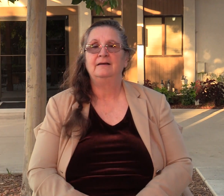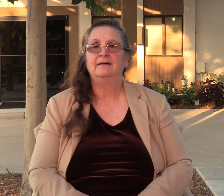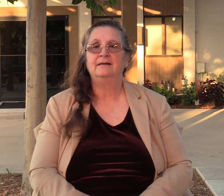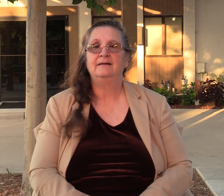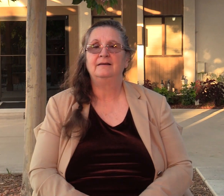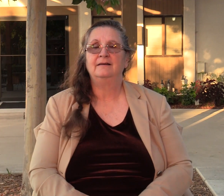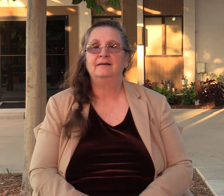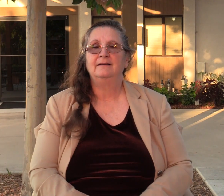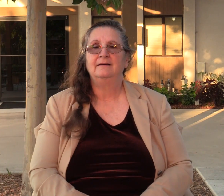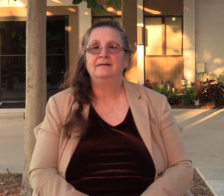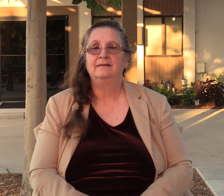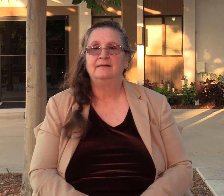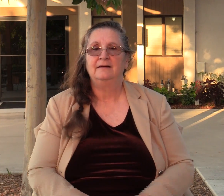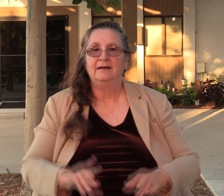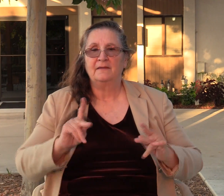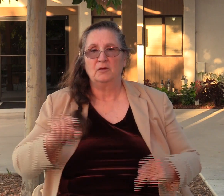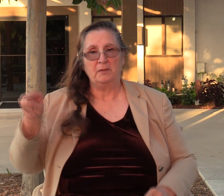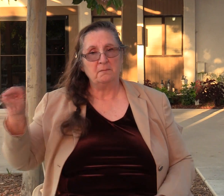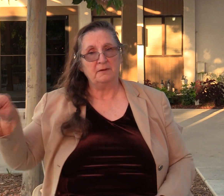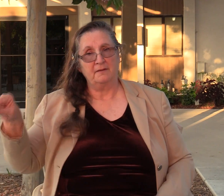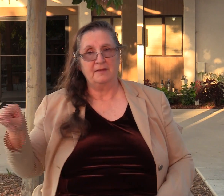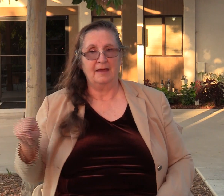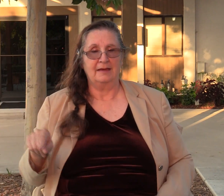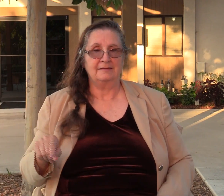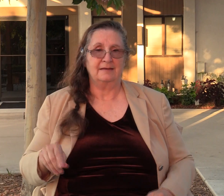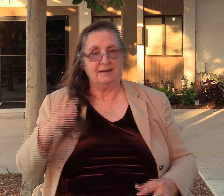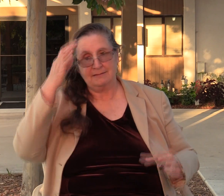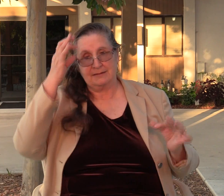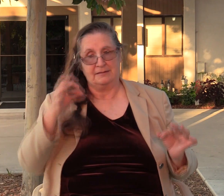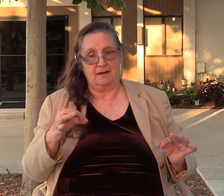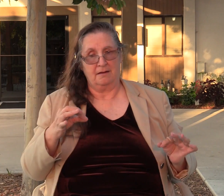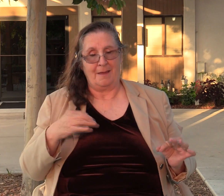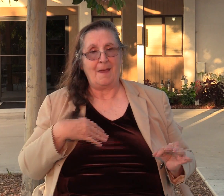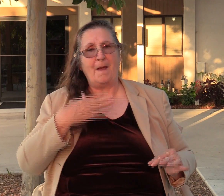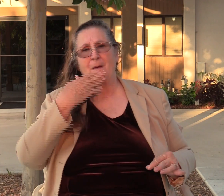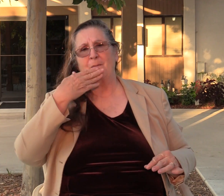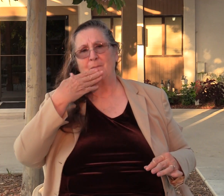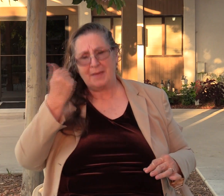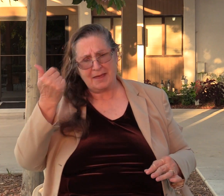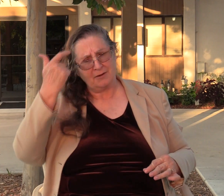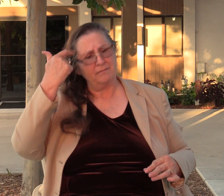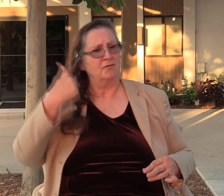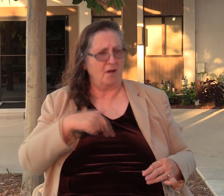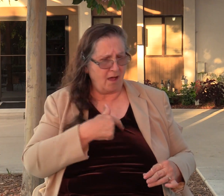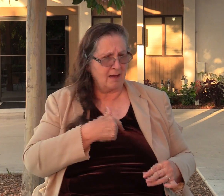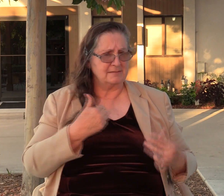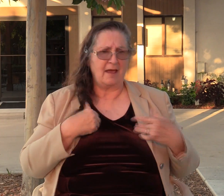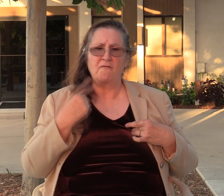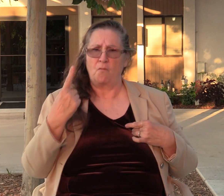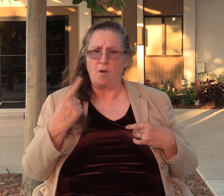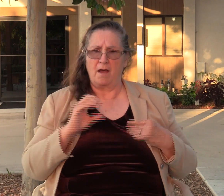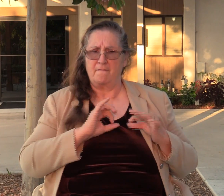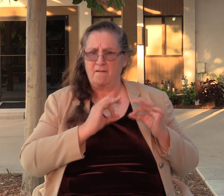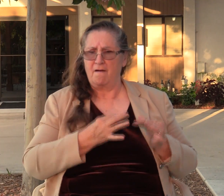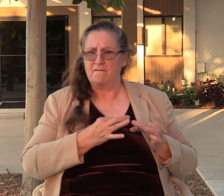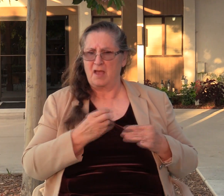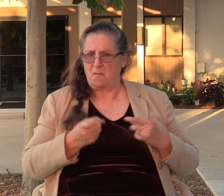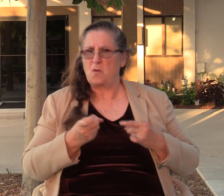And so the people of Shechem decide, you know, it's going to be better for us to have one of our own rule over us than 70